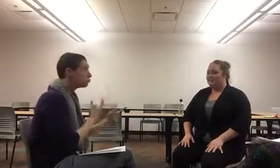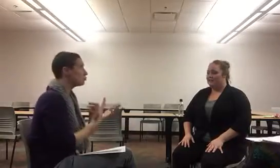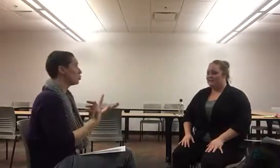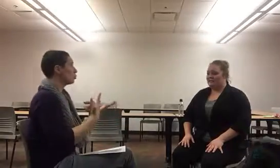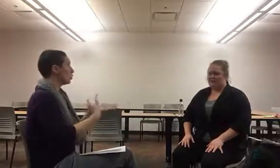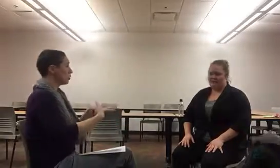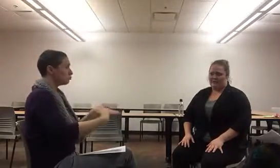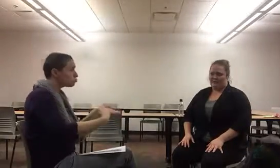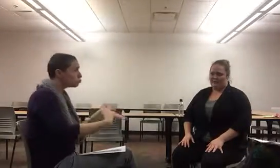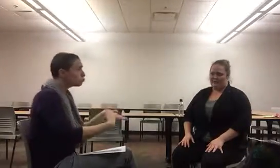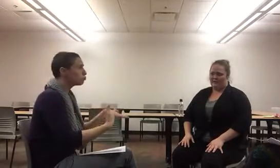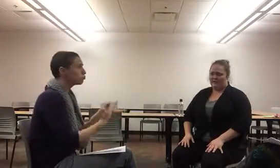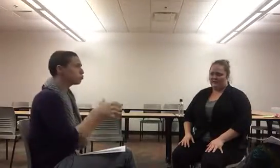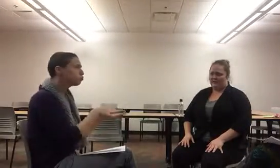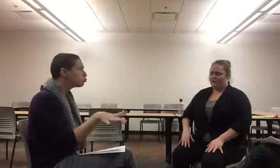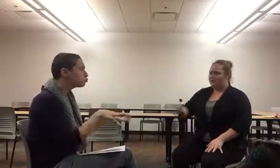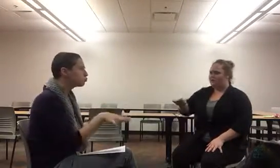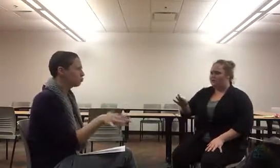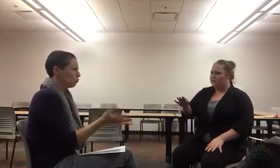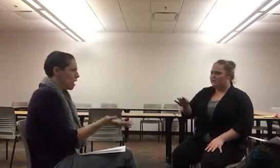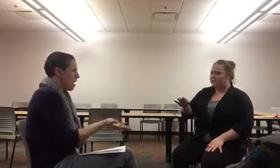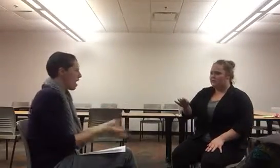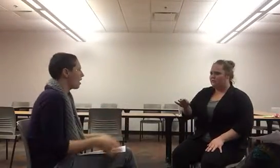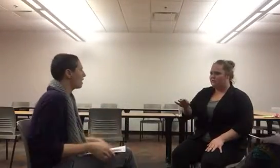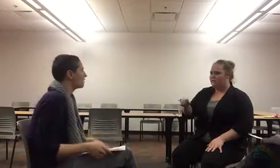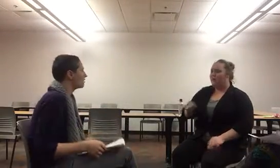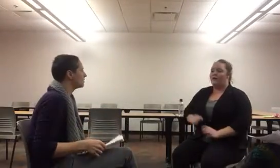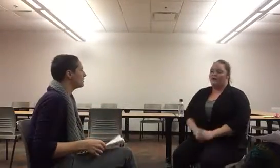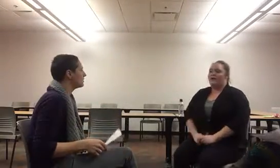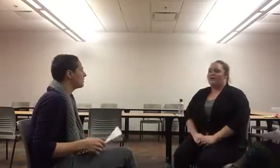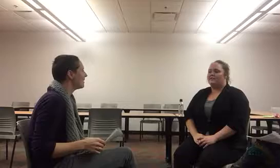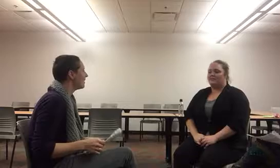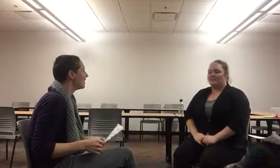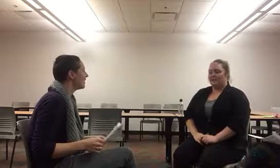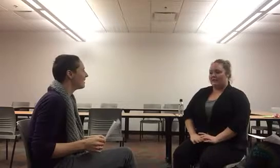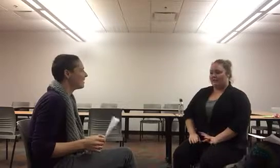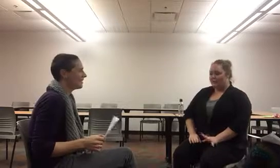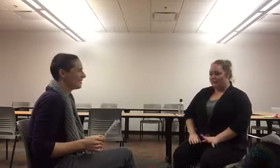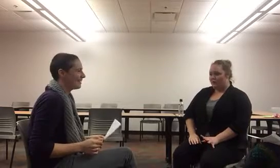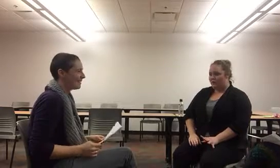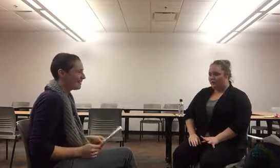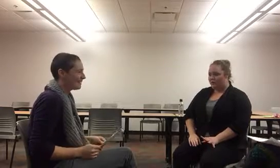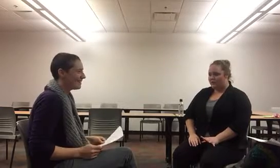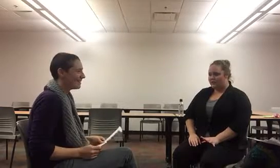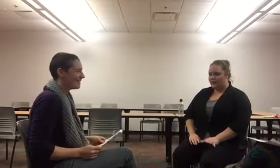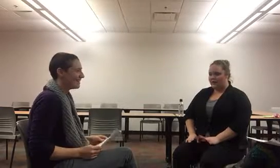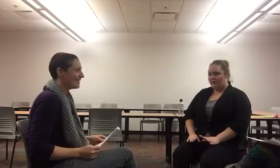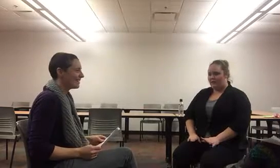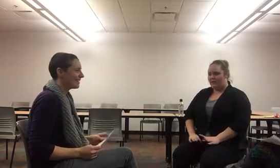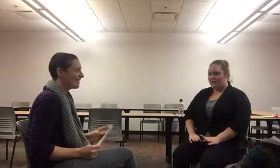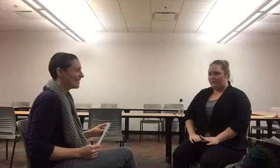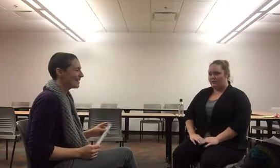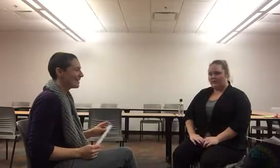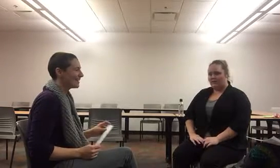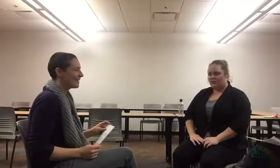So is there just going to be like, is there just going to be like simple questions, kind of like back and forth discussion?